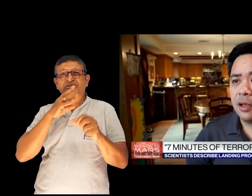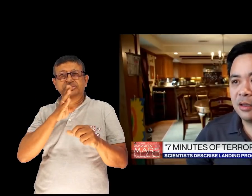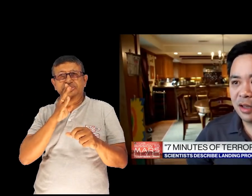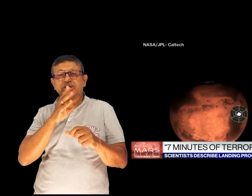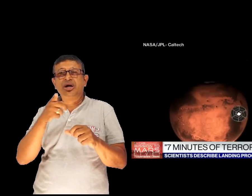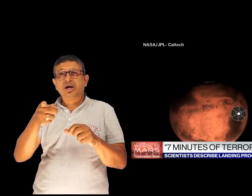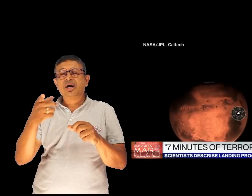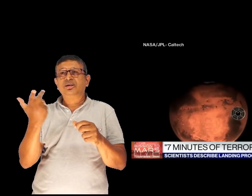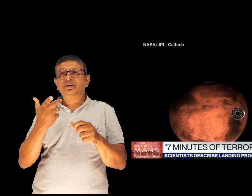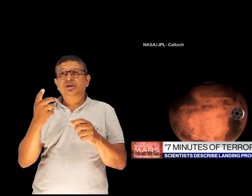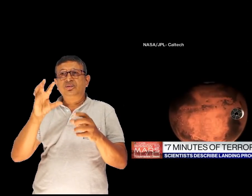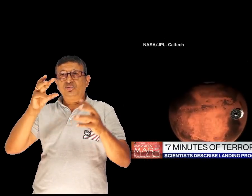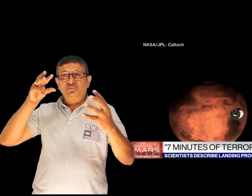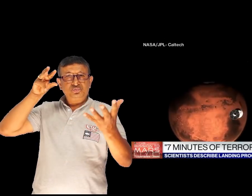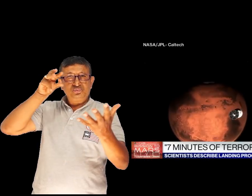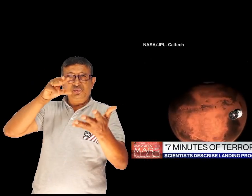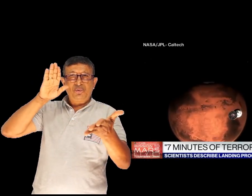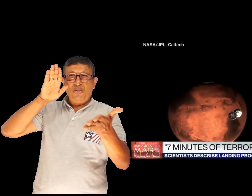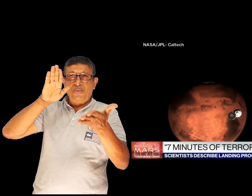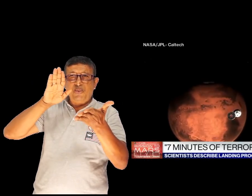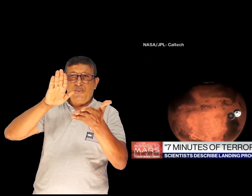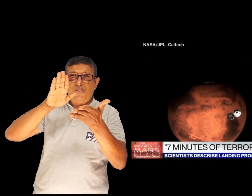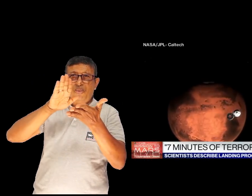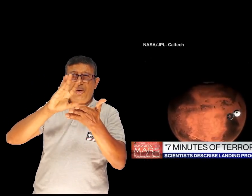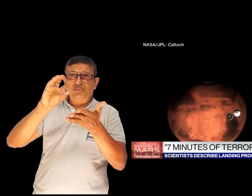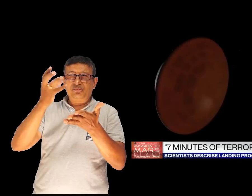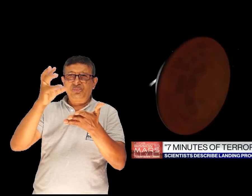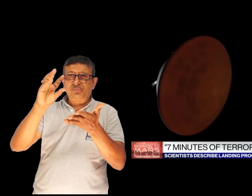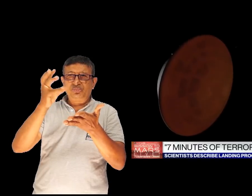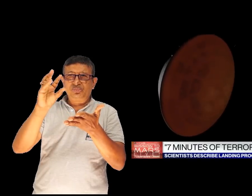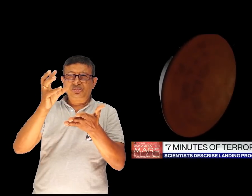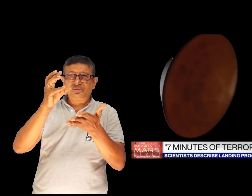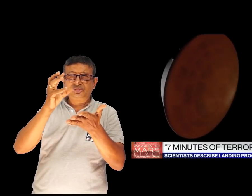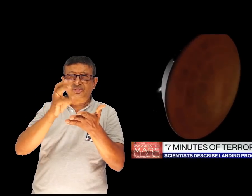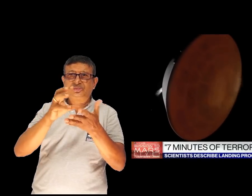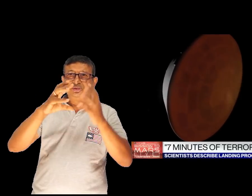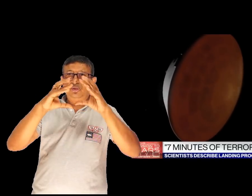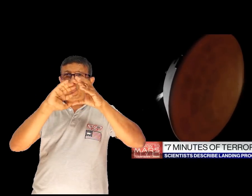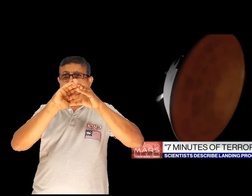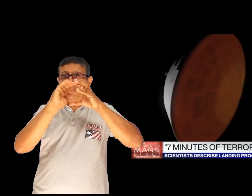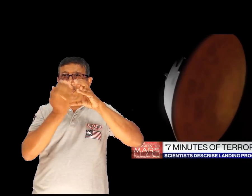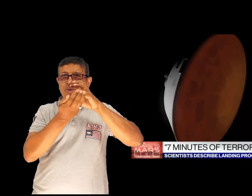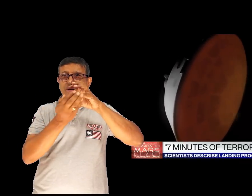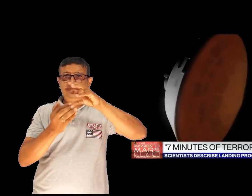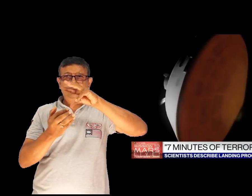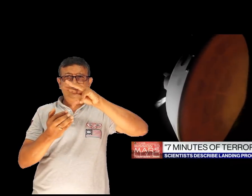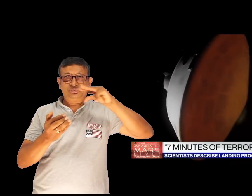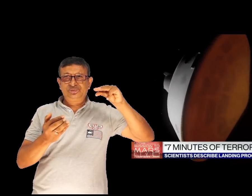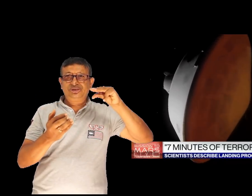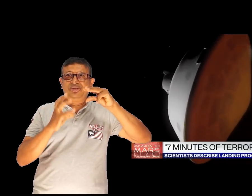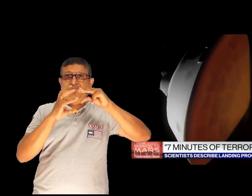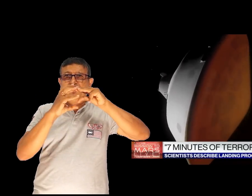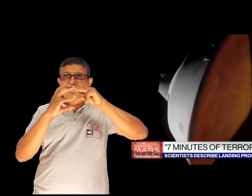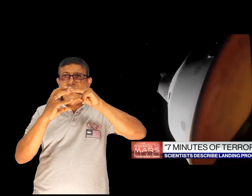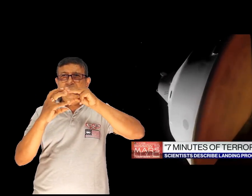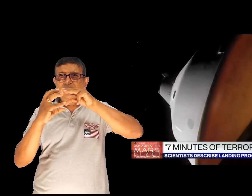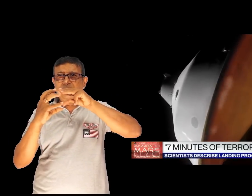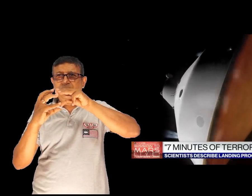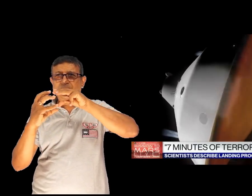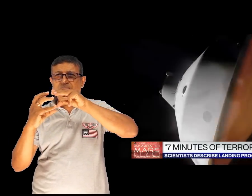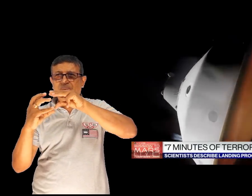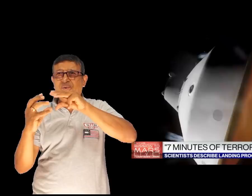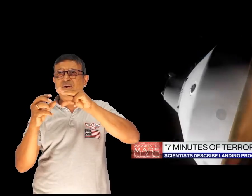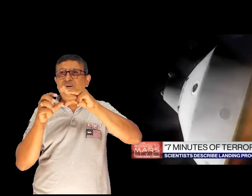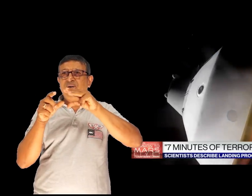possibility we call it the seven minutes of terror because it takes approximately seven minutes for the spacecraft to make it from the top of the